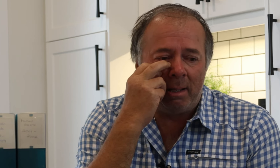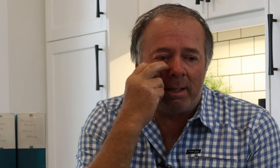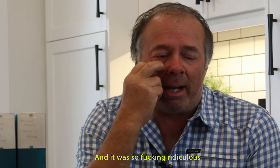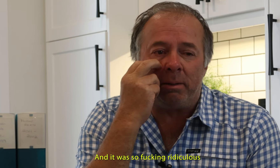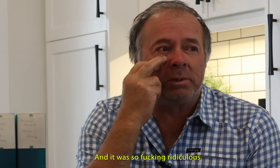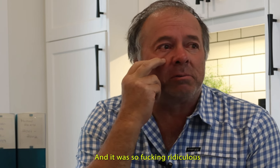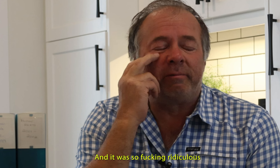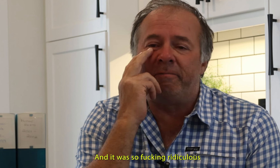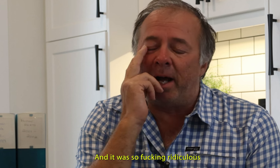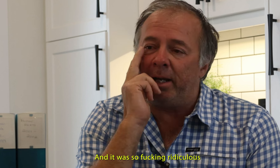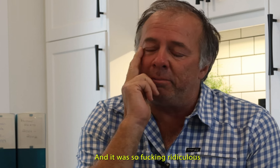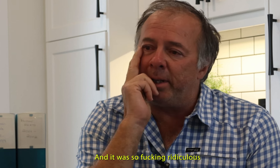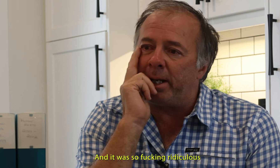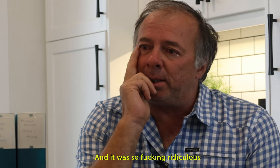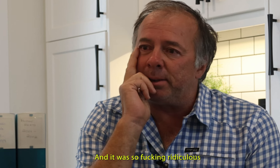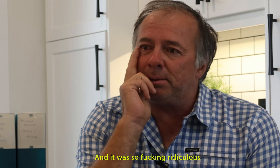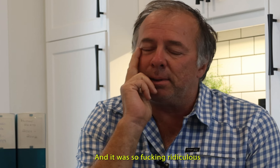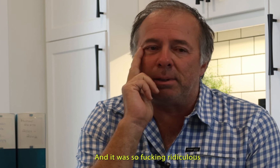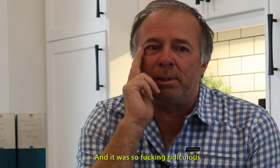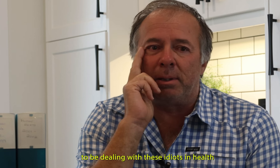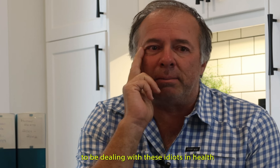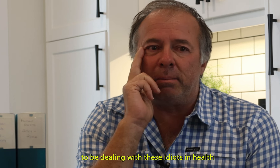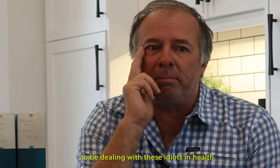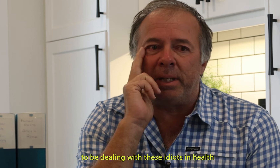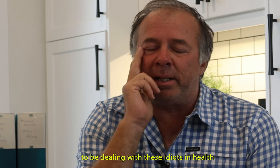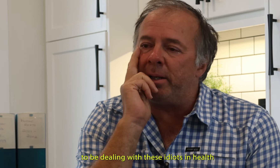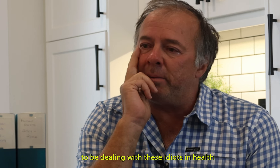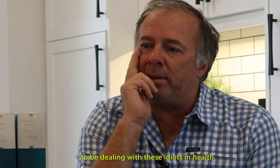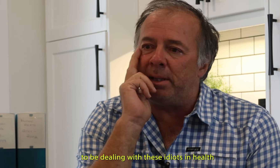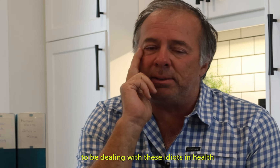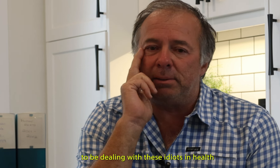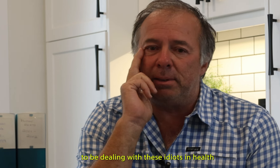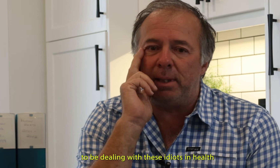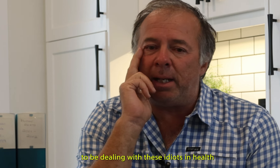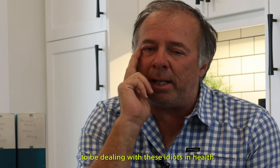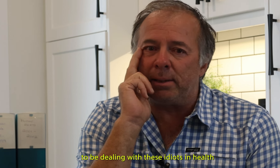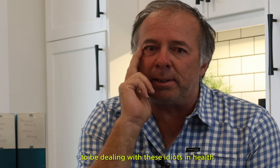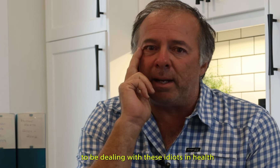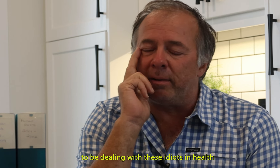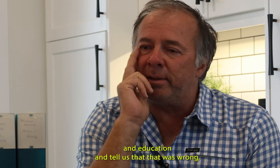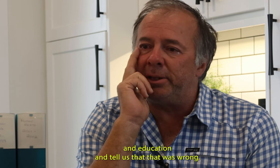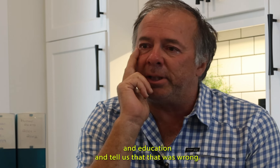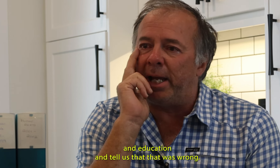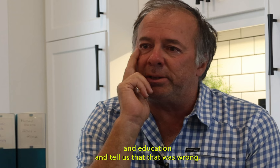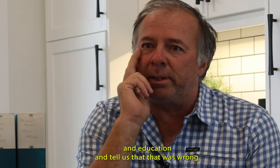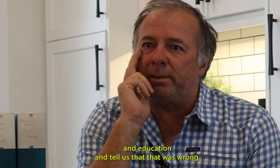And it was so fucking ridiculous to be dealing with these idiots in health and education and